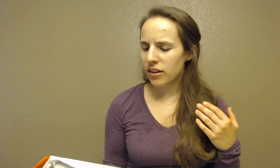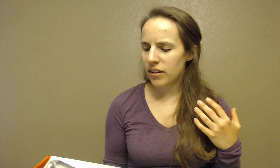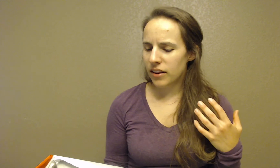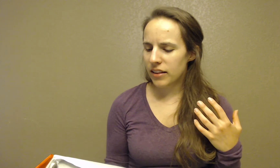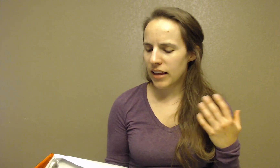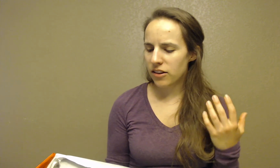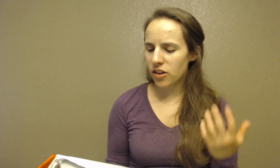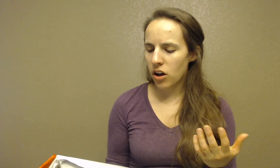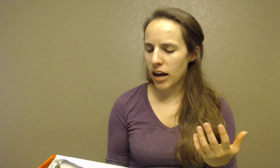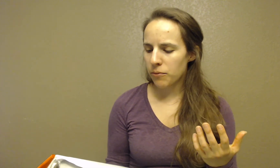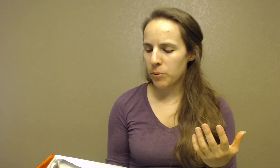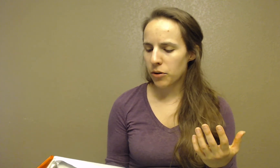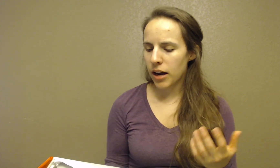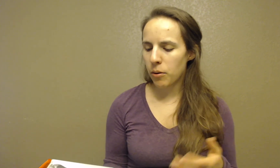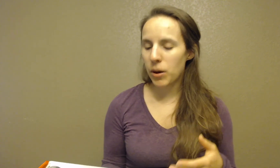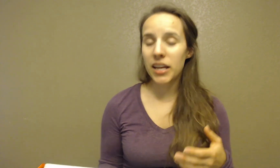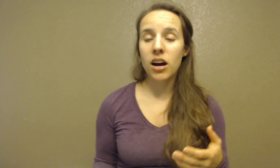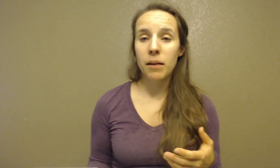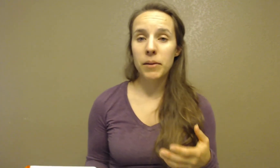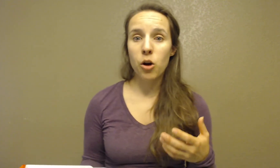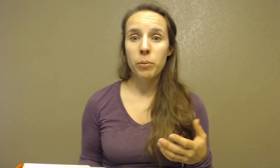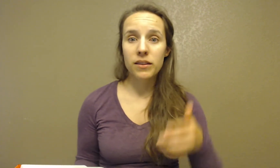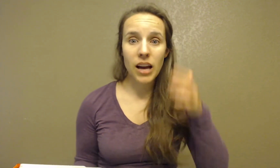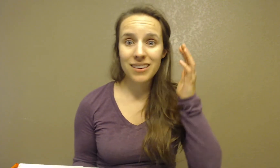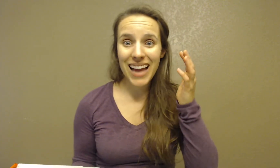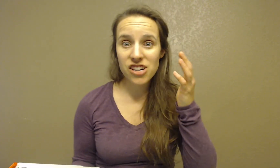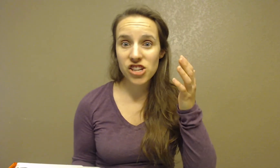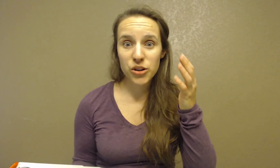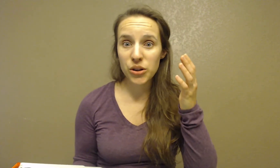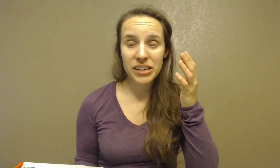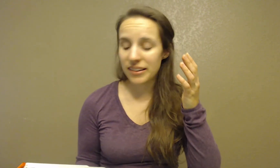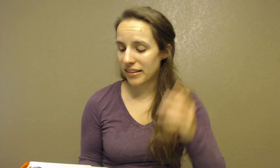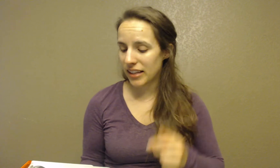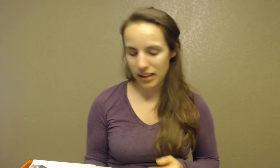And then Saul got up from the ground, but when he got up and he opened his eyes, he actually couldn't see.